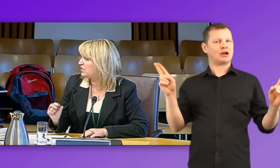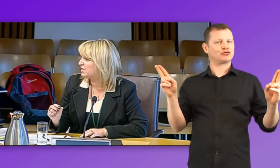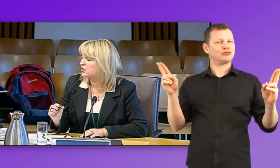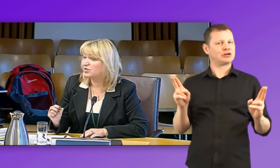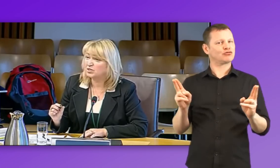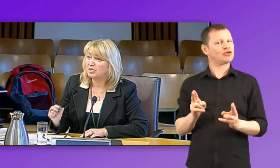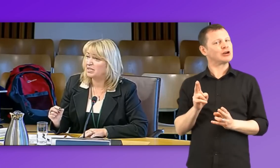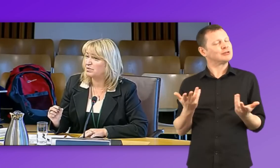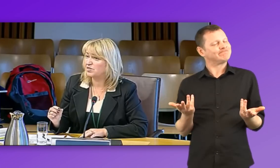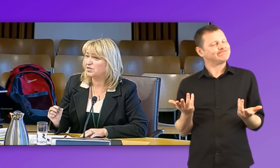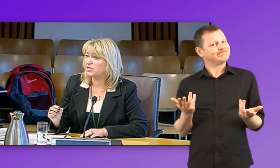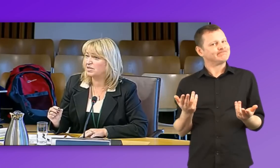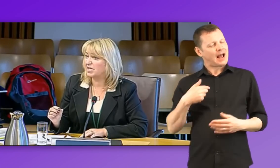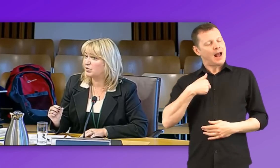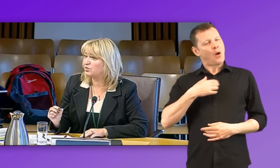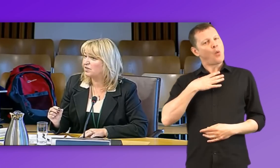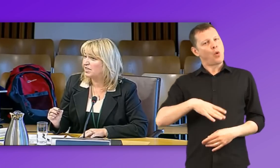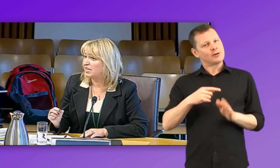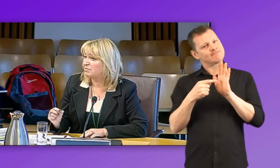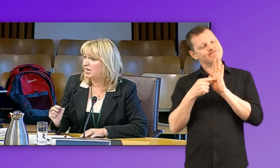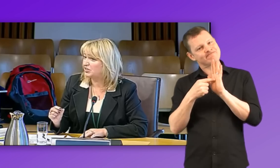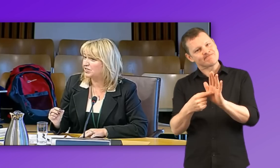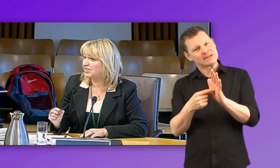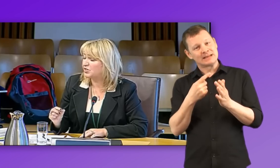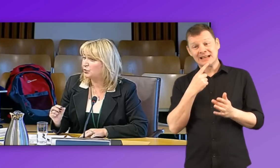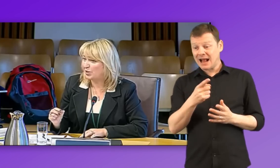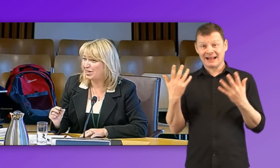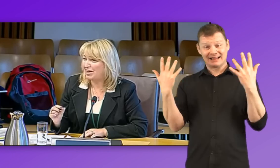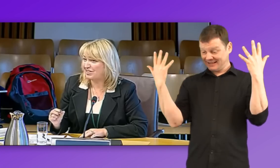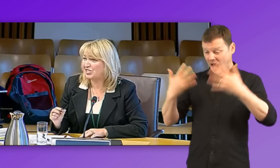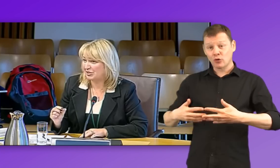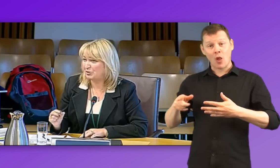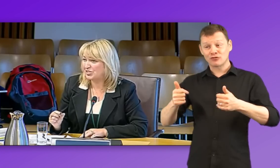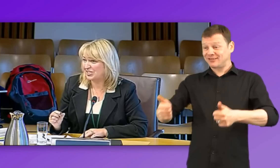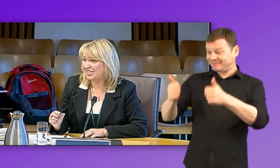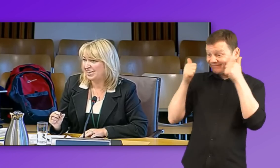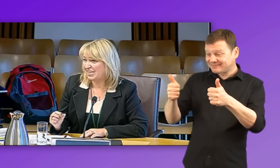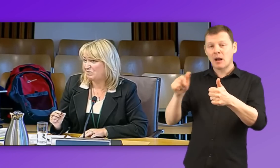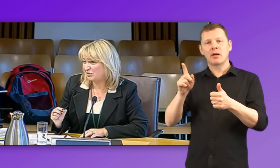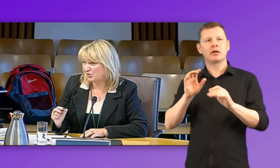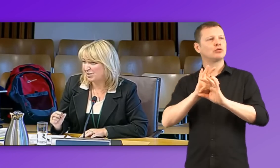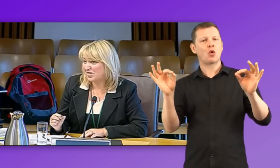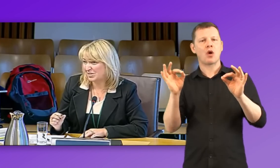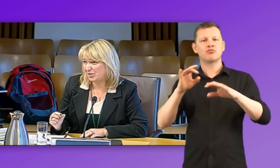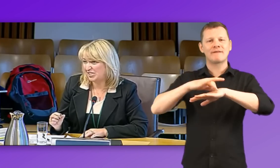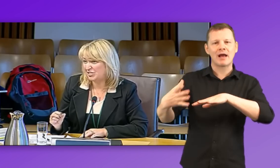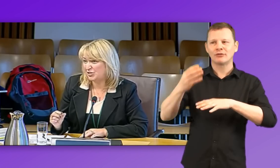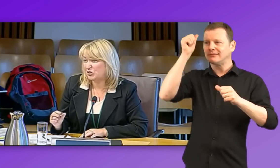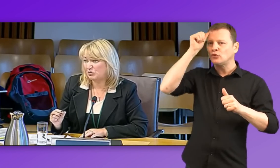points I was going to make was just that of actually there's no point in having the technology if we don't have the expertise to use it